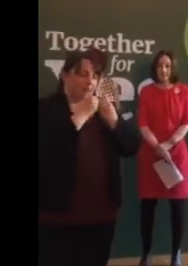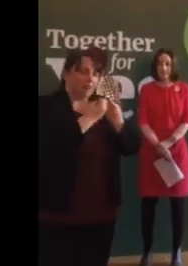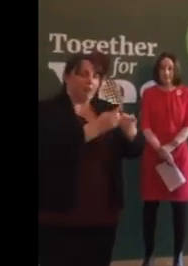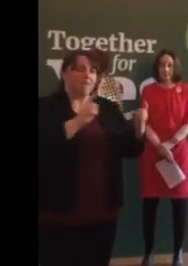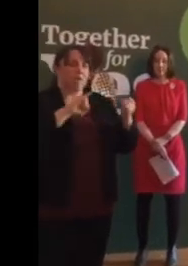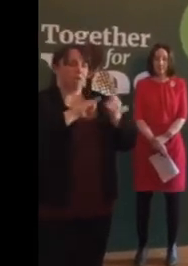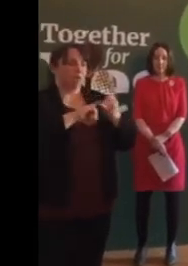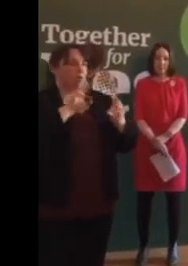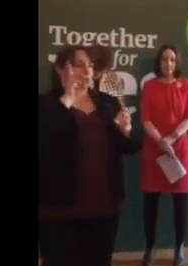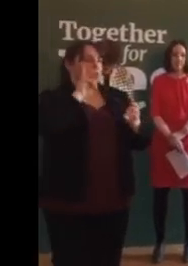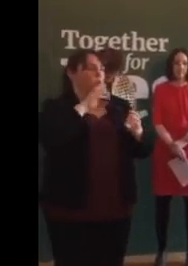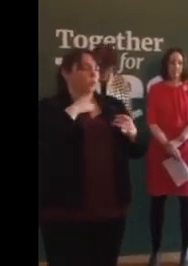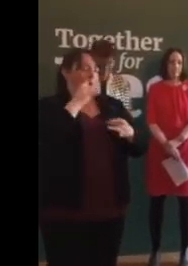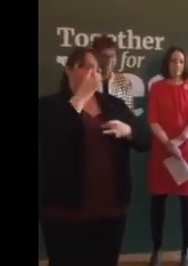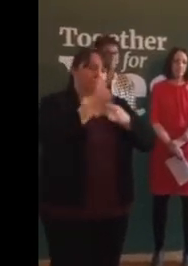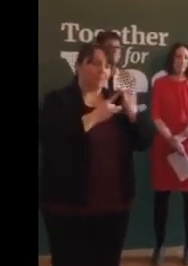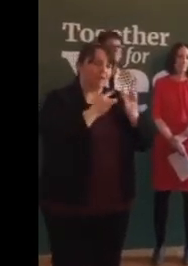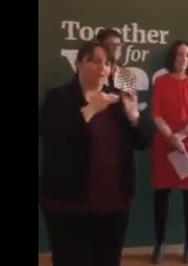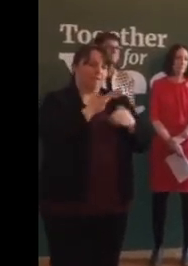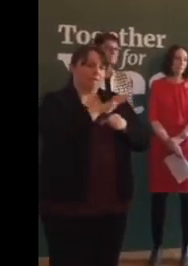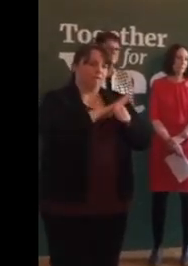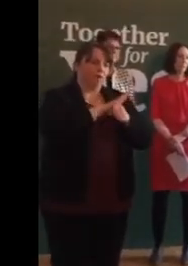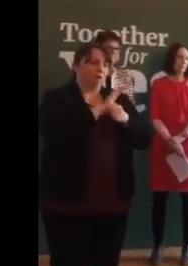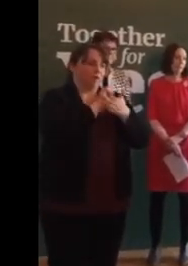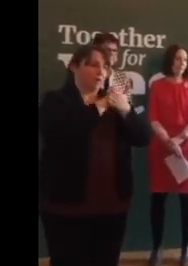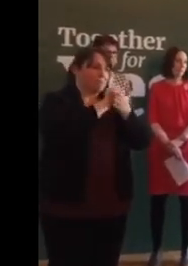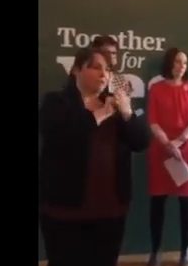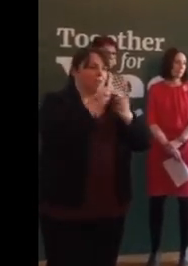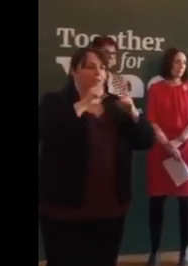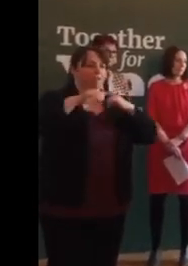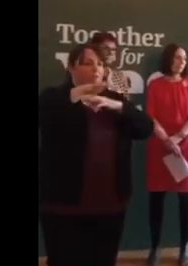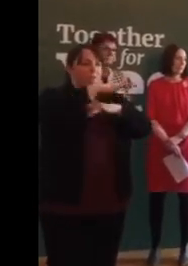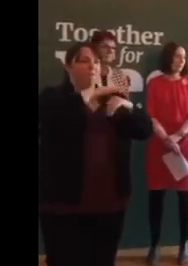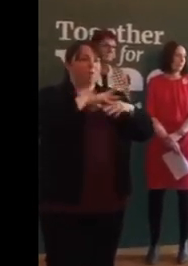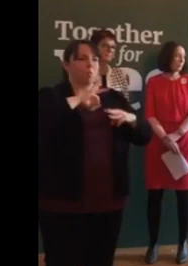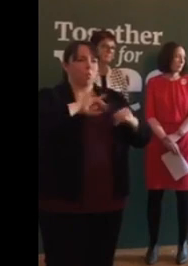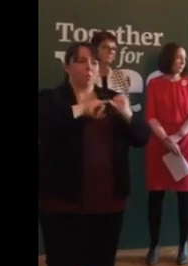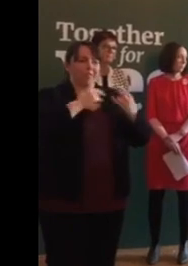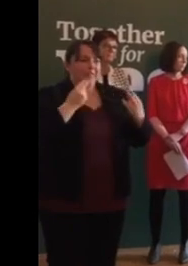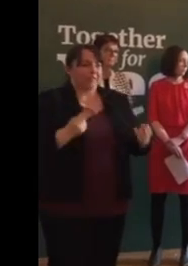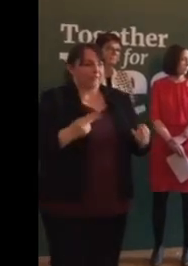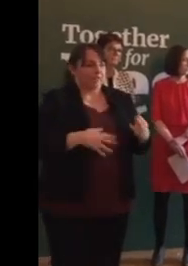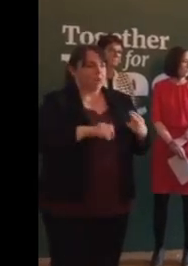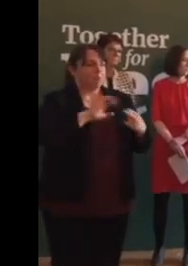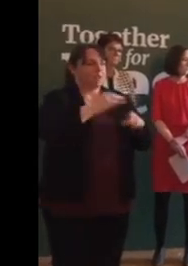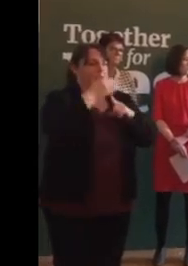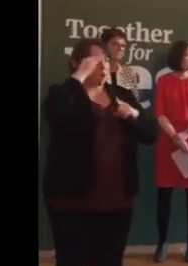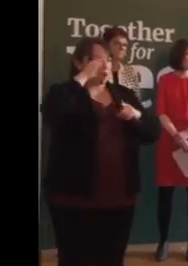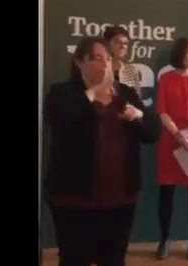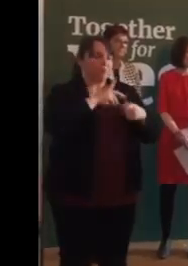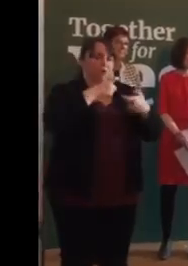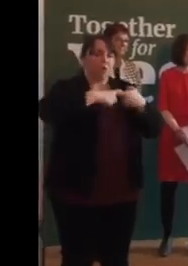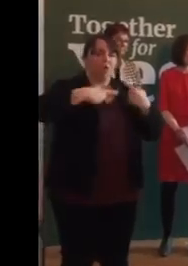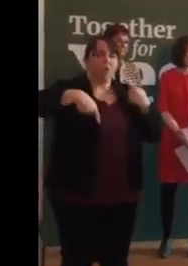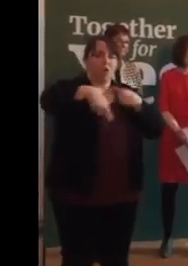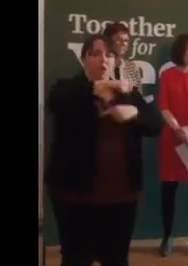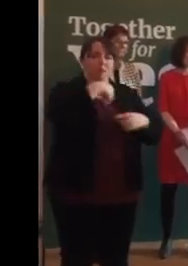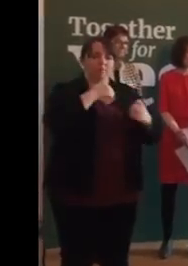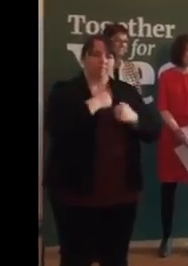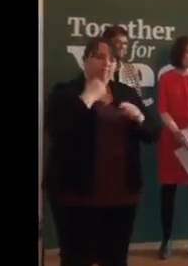wish to create a compassionate environment for women who need abortion in Ireland to join with us in this campaign.